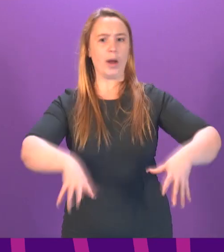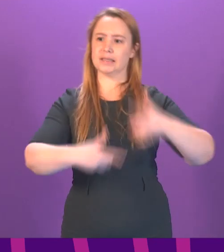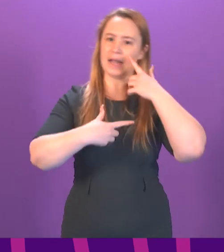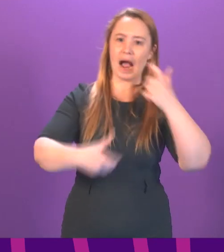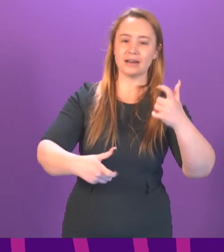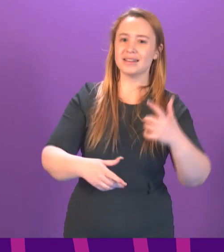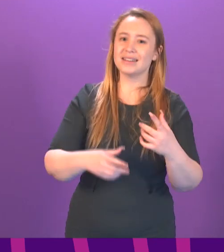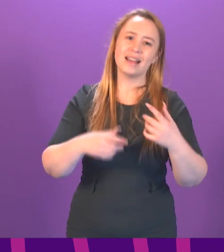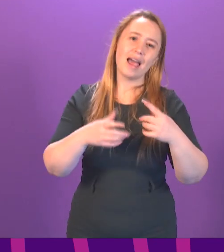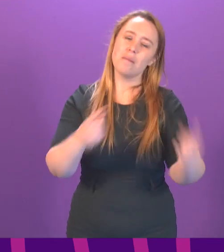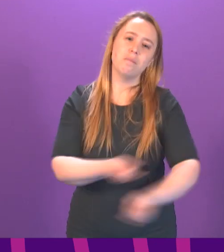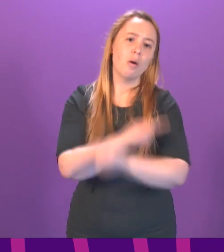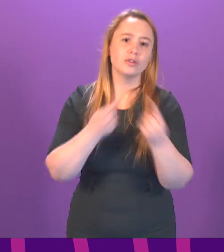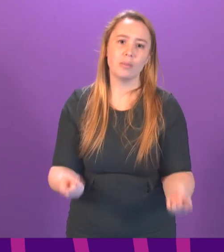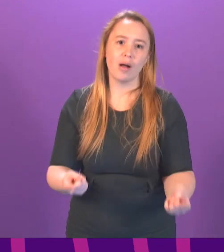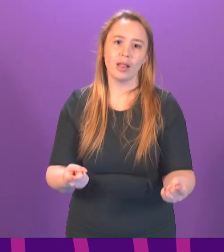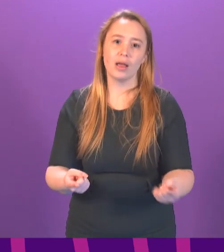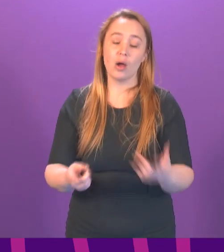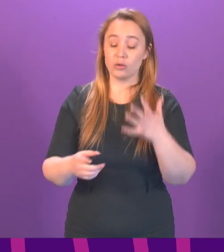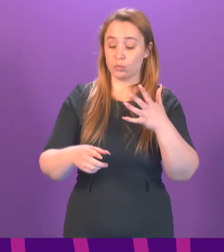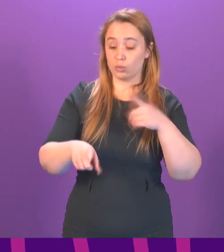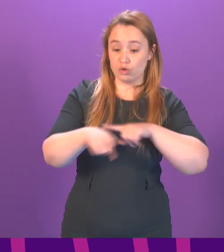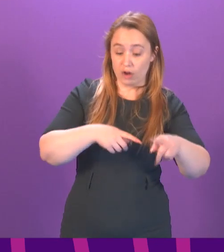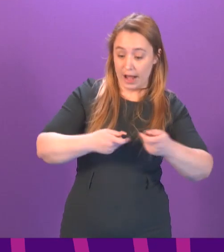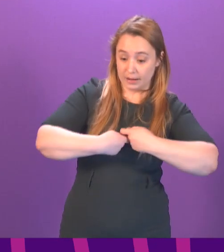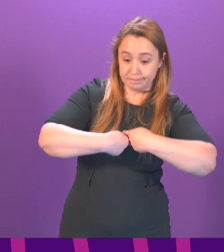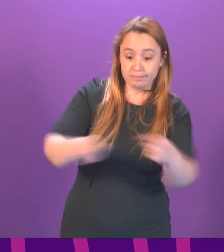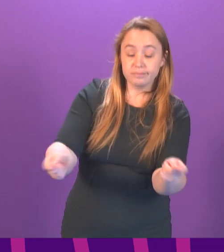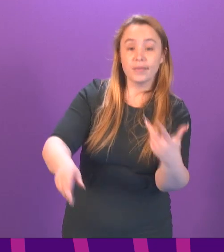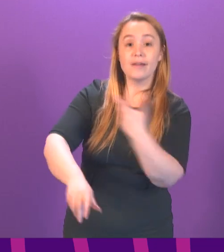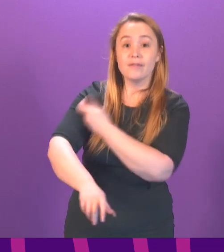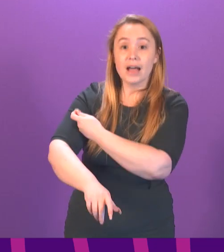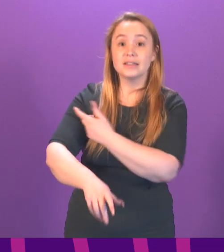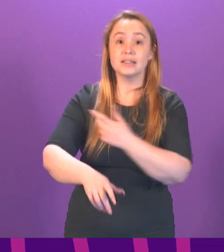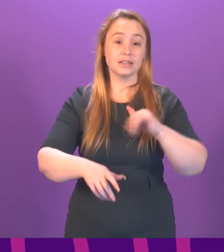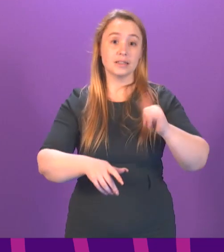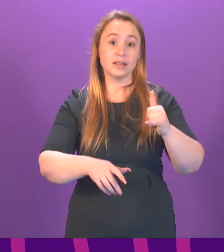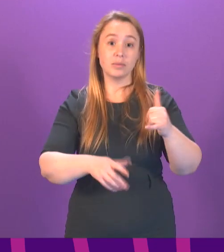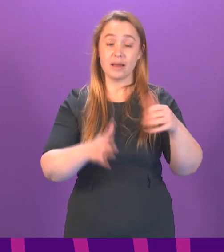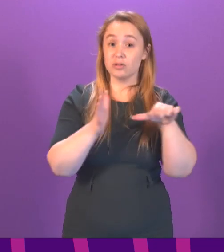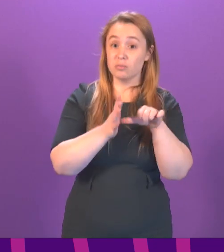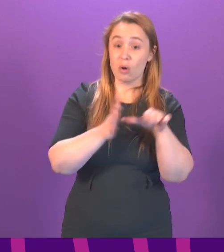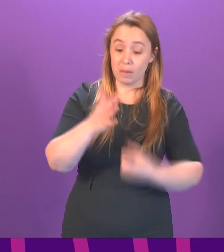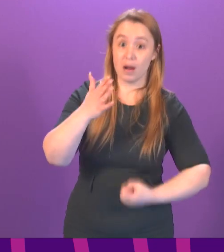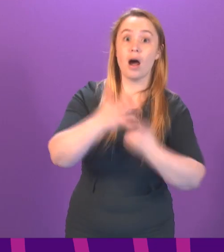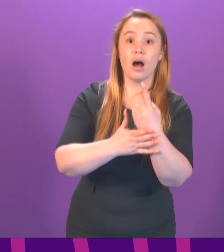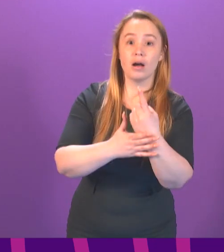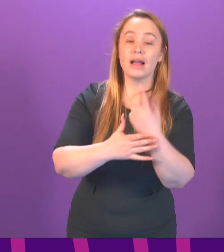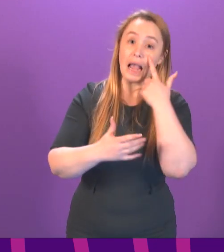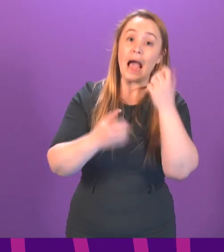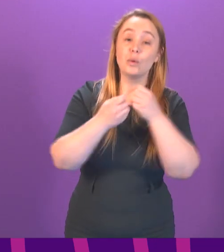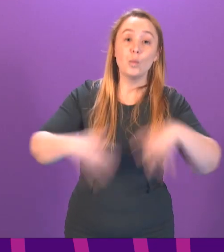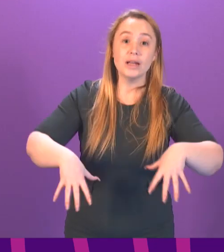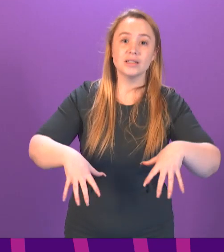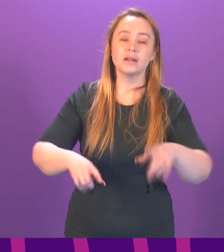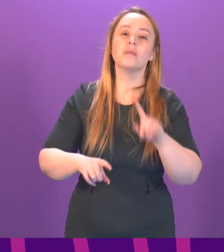are things that happen in the distribution and the administering of vaccines sometimes that make that impossible. But there